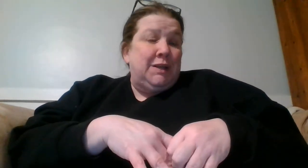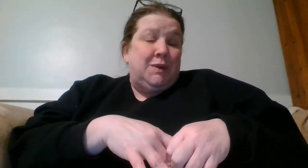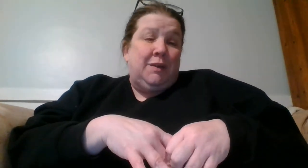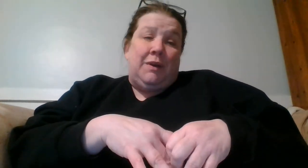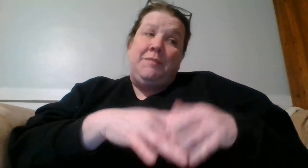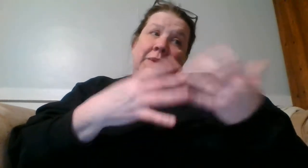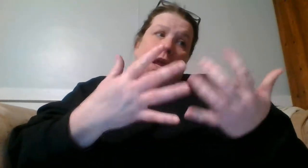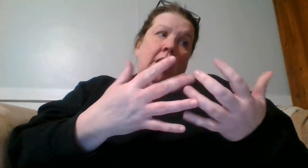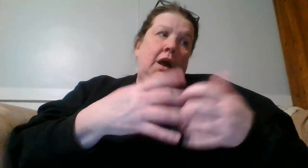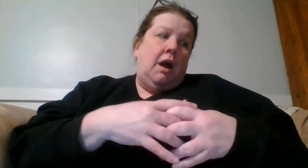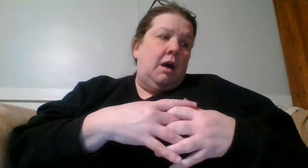2023.